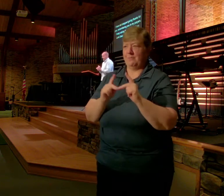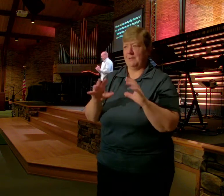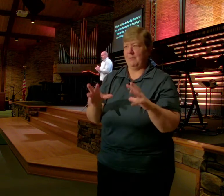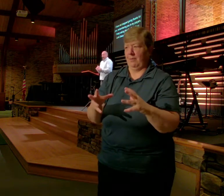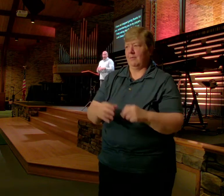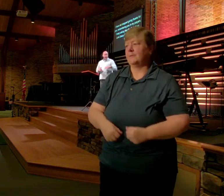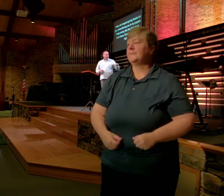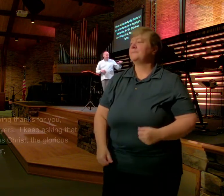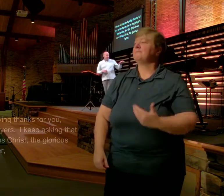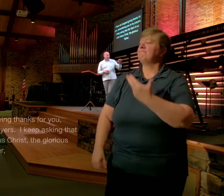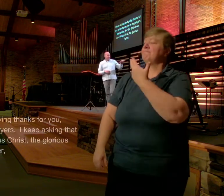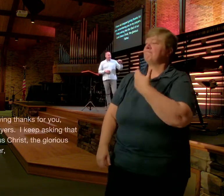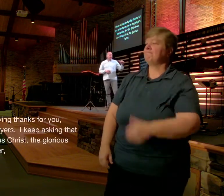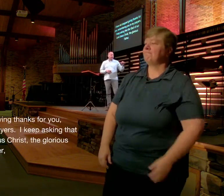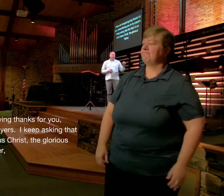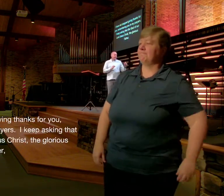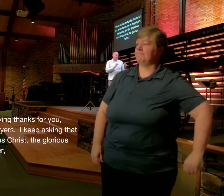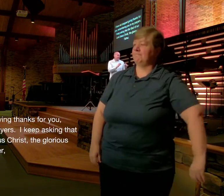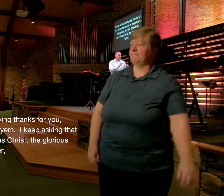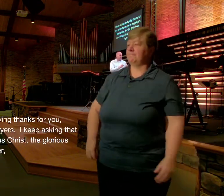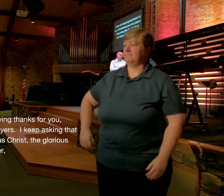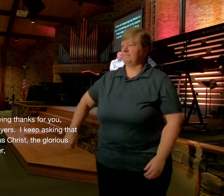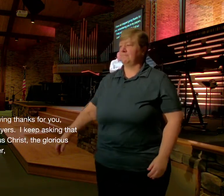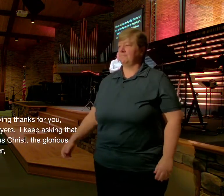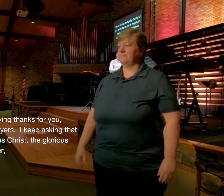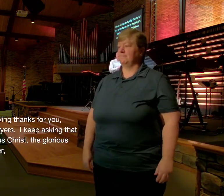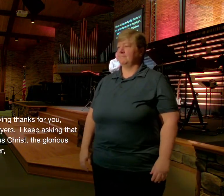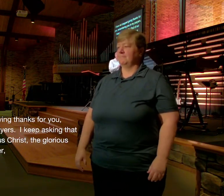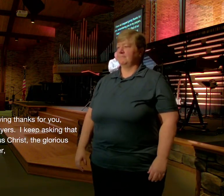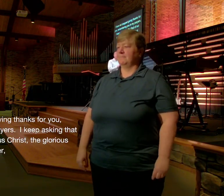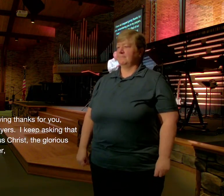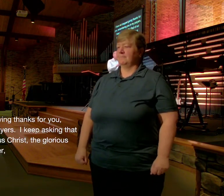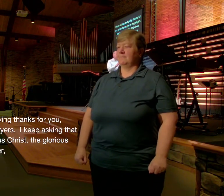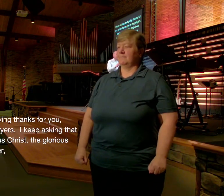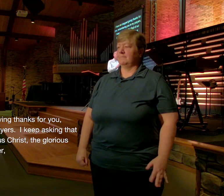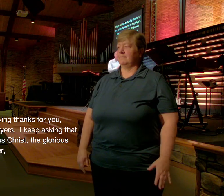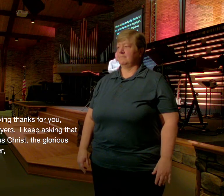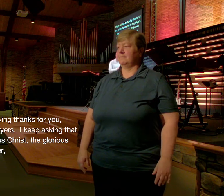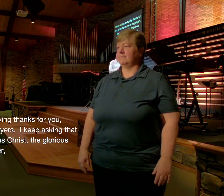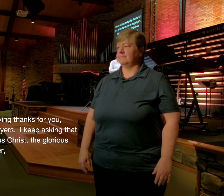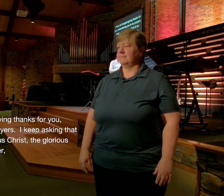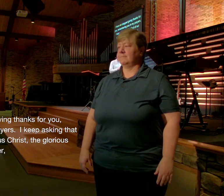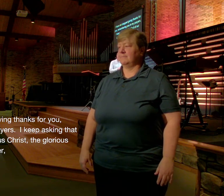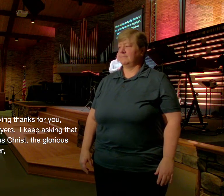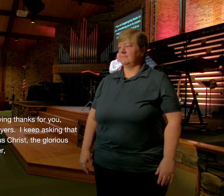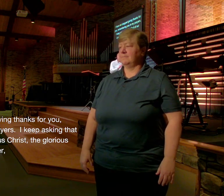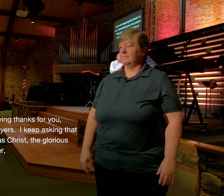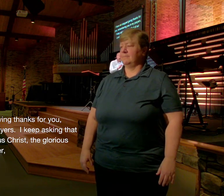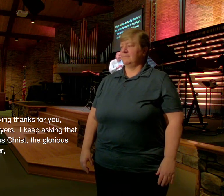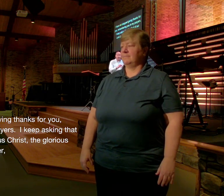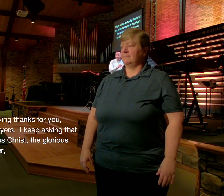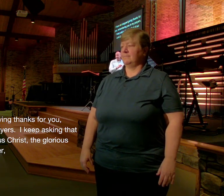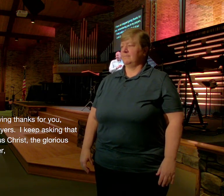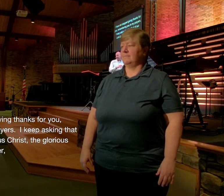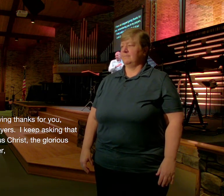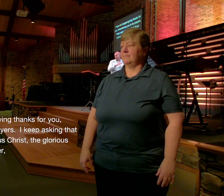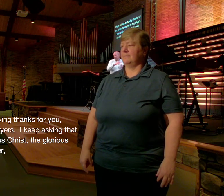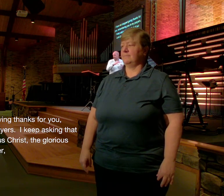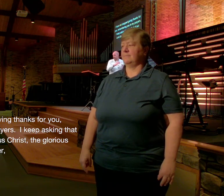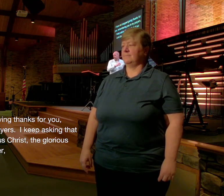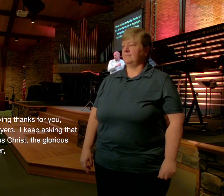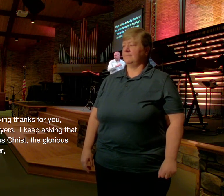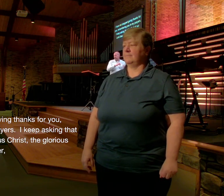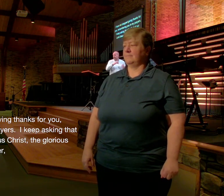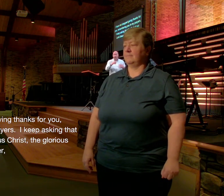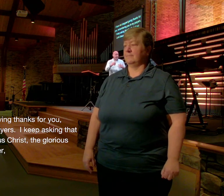I have not stopped Giving thanks for you Remembering you In my prayers I keep asking That